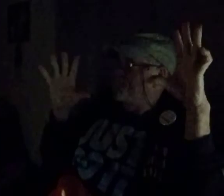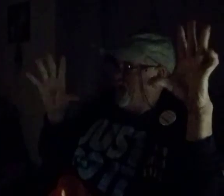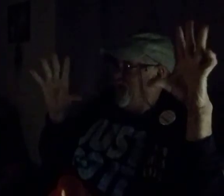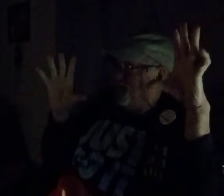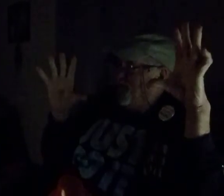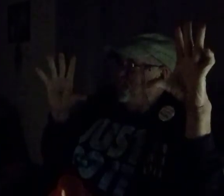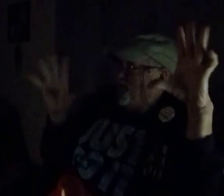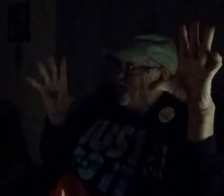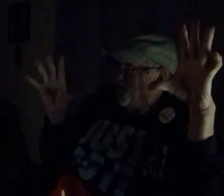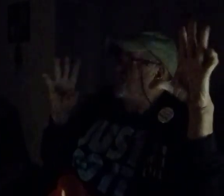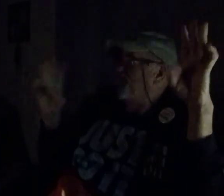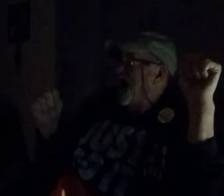Very, very fast.